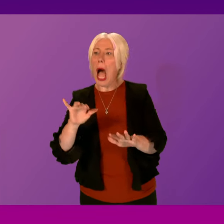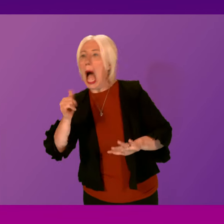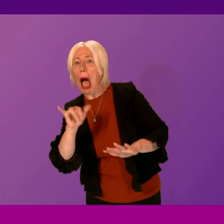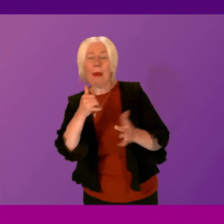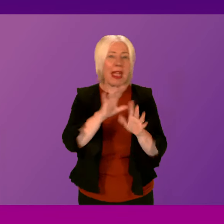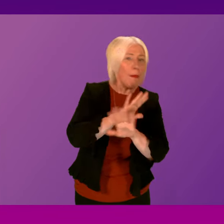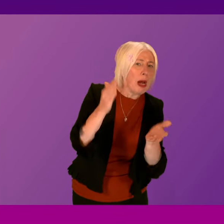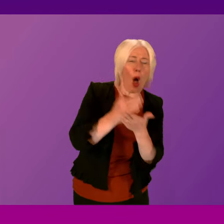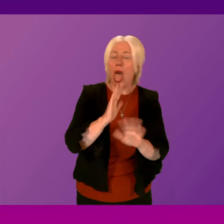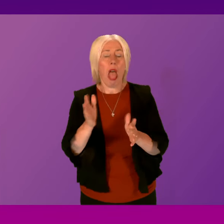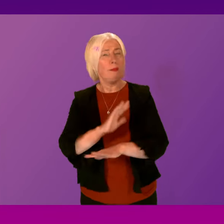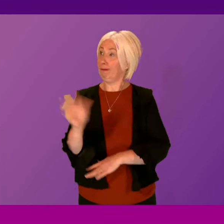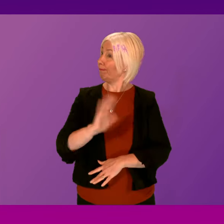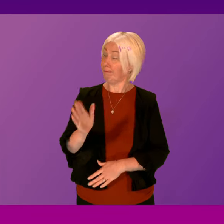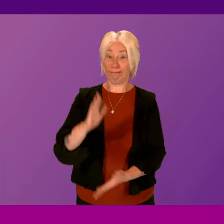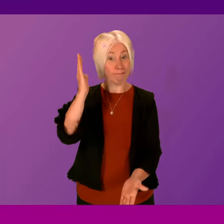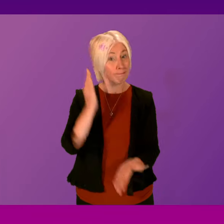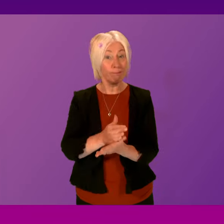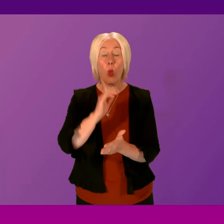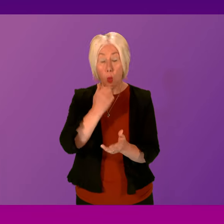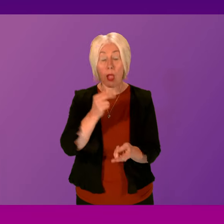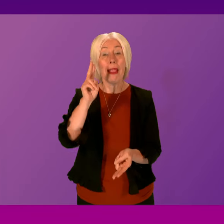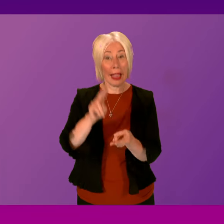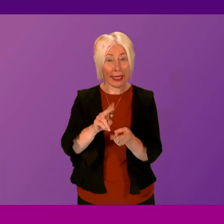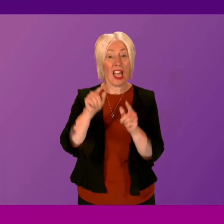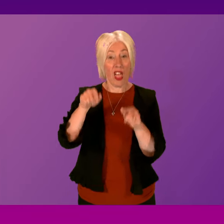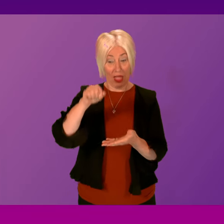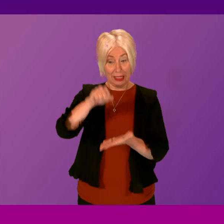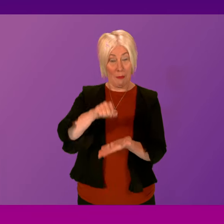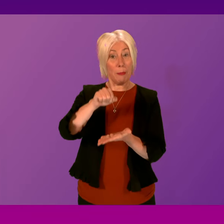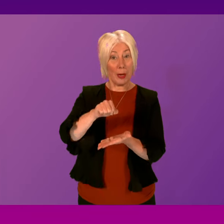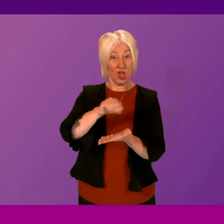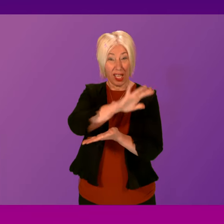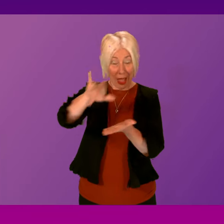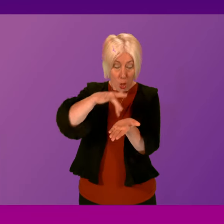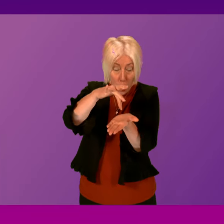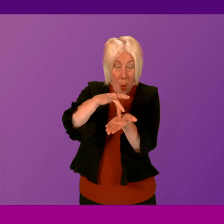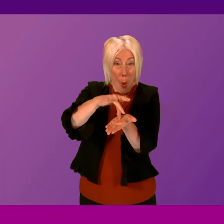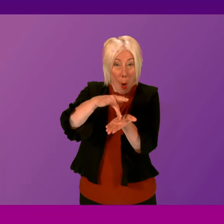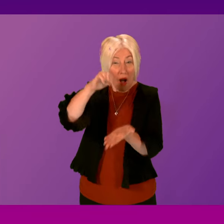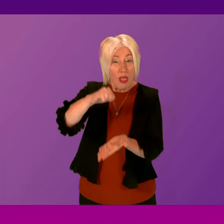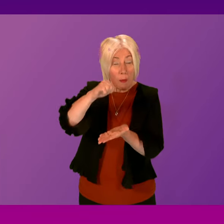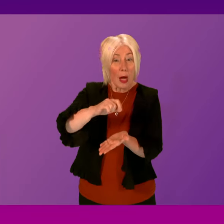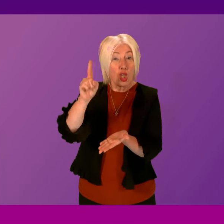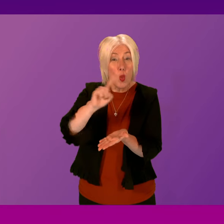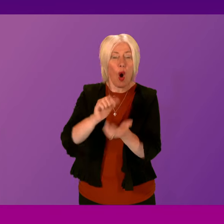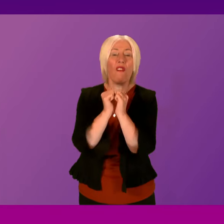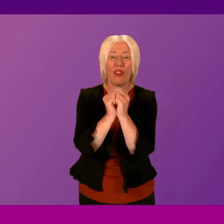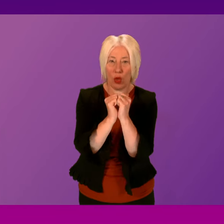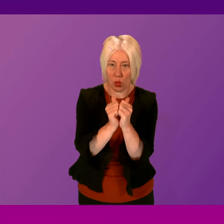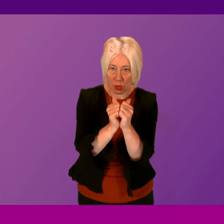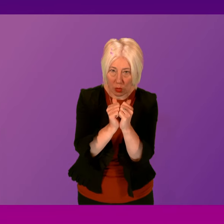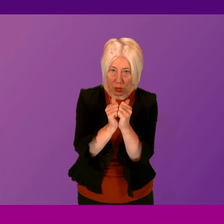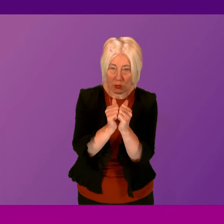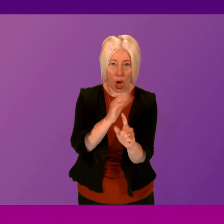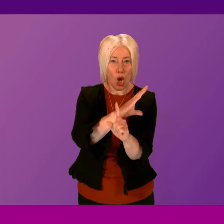buts, no maybes about it. And this budget, at its very heart, is about values. The